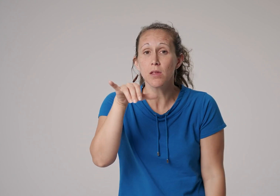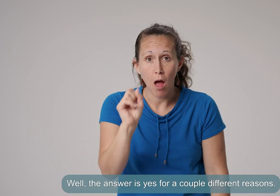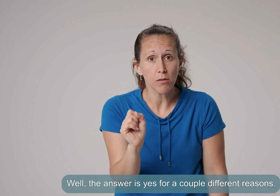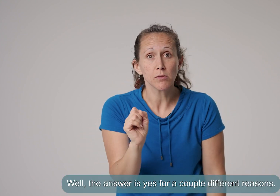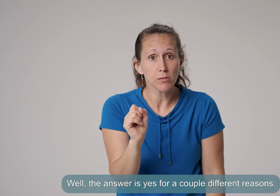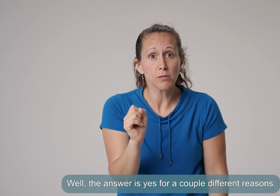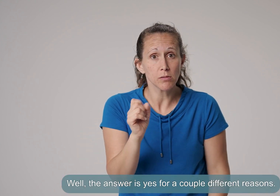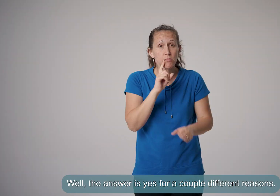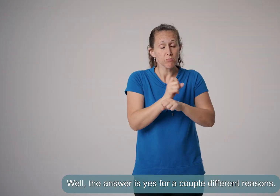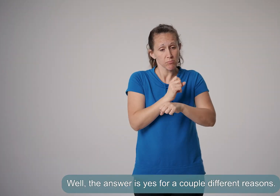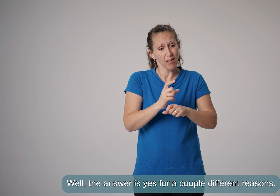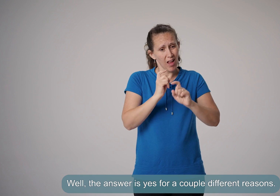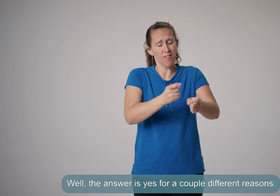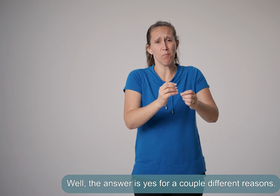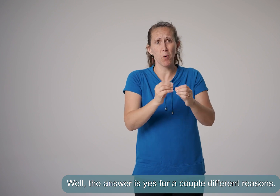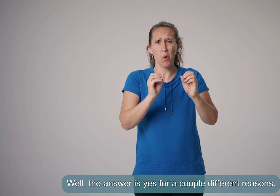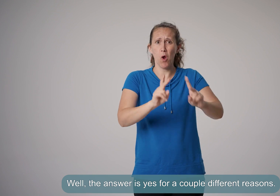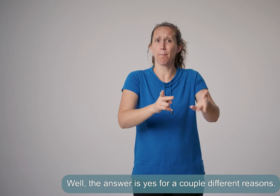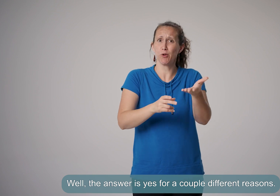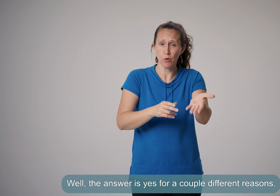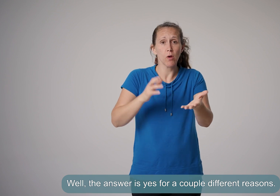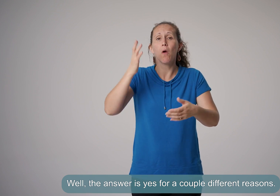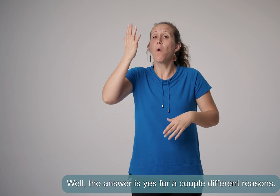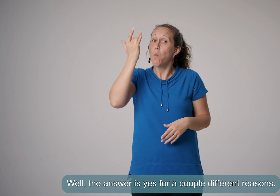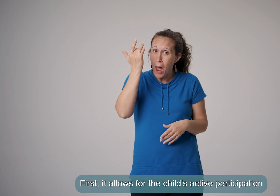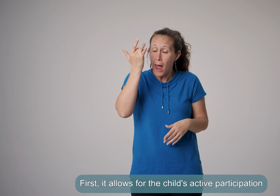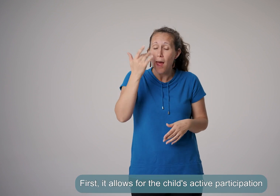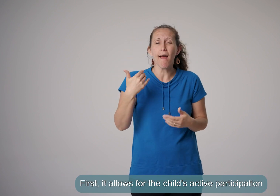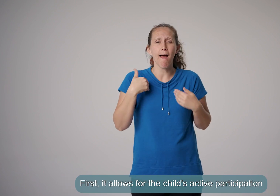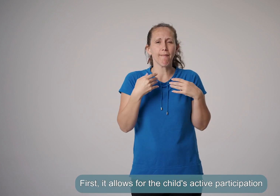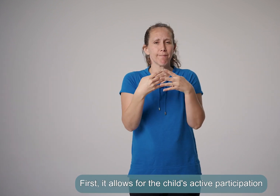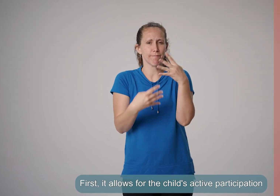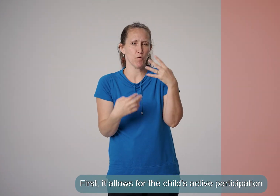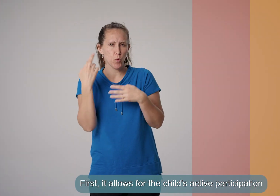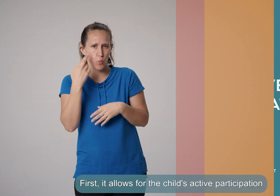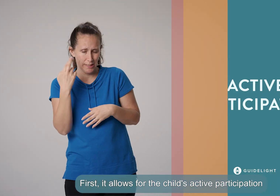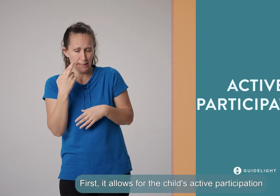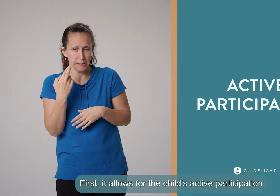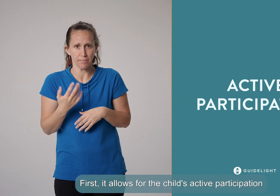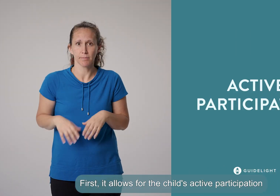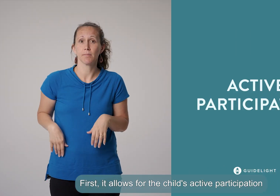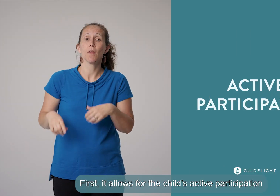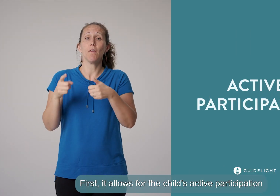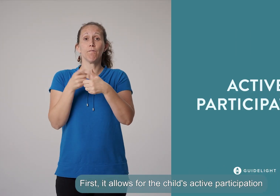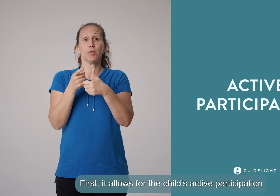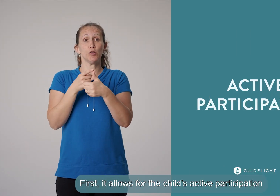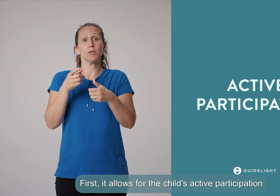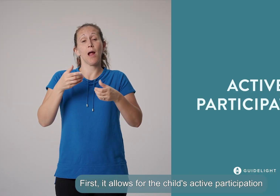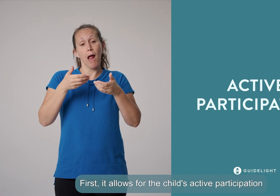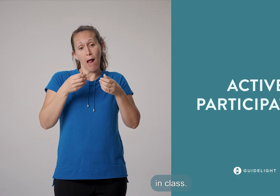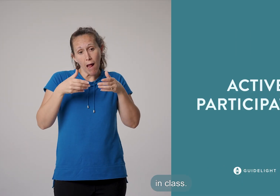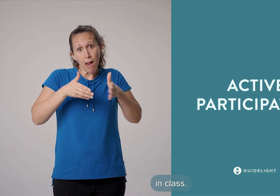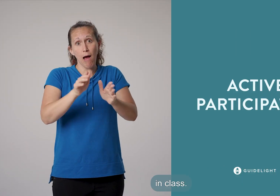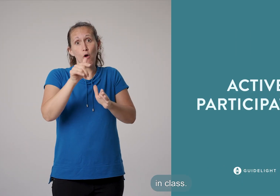Well, the answer is yes, for a couple different reasons. First, it allows for the child's active participation in class.